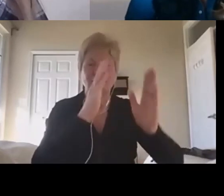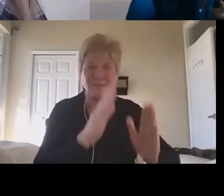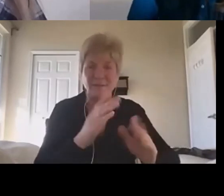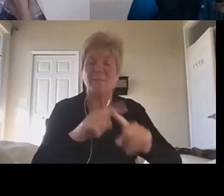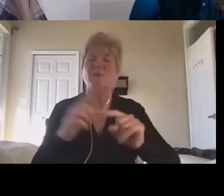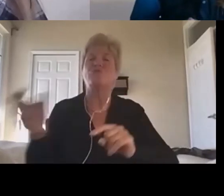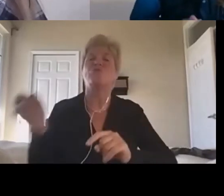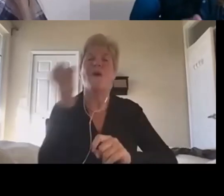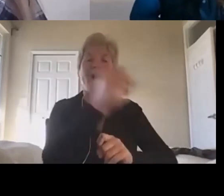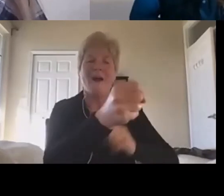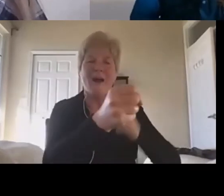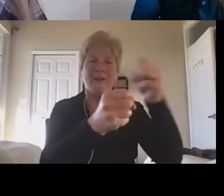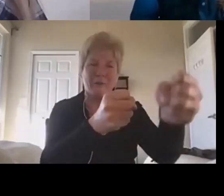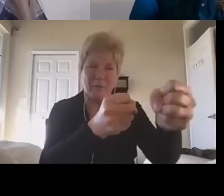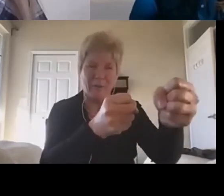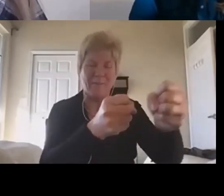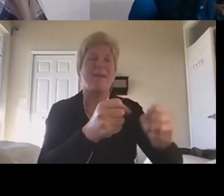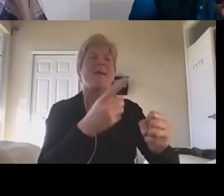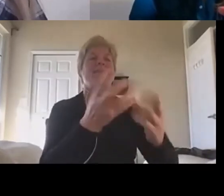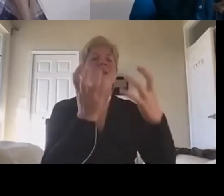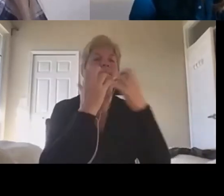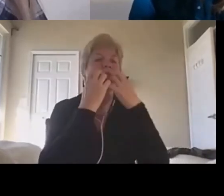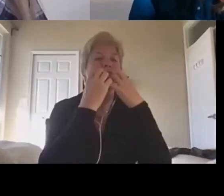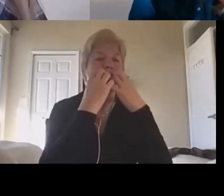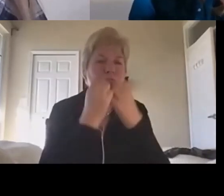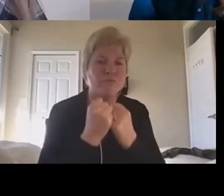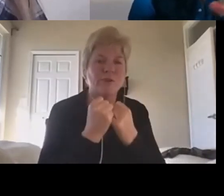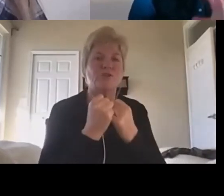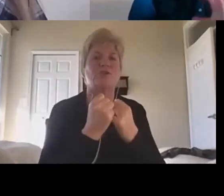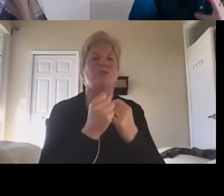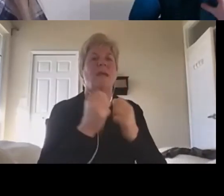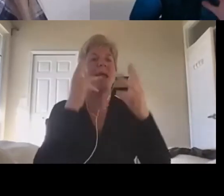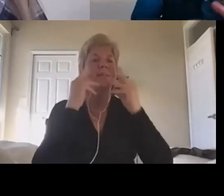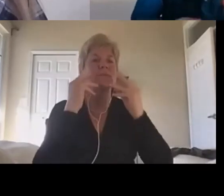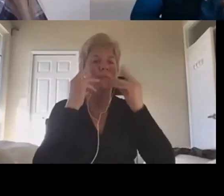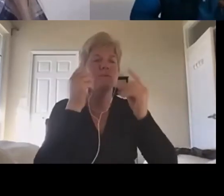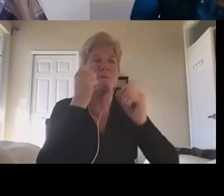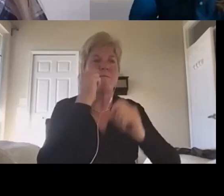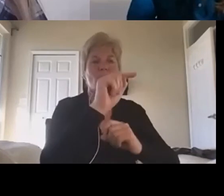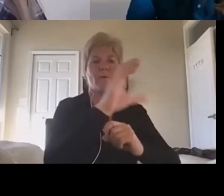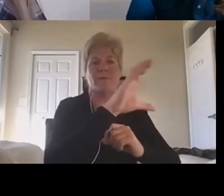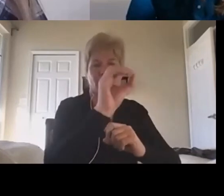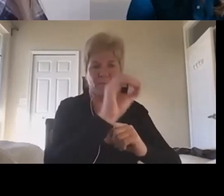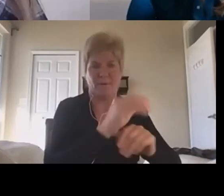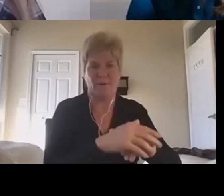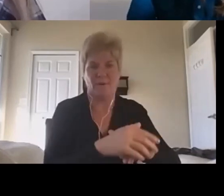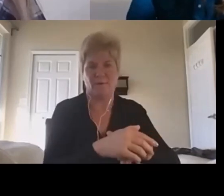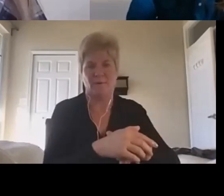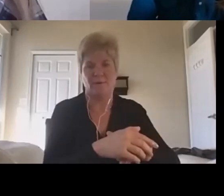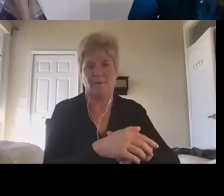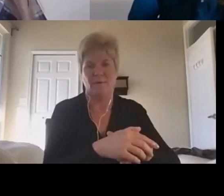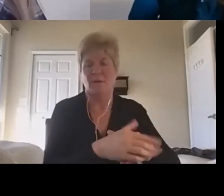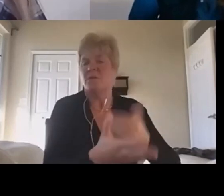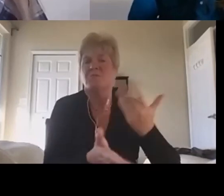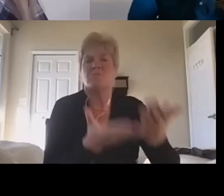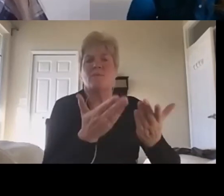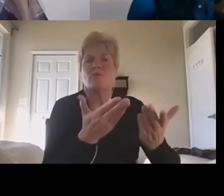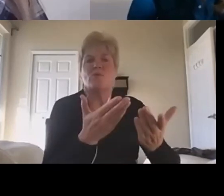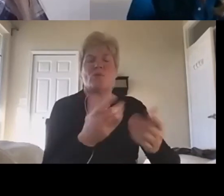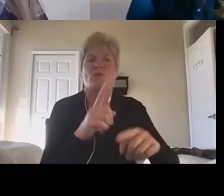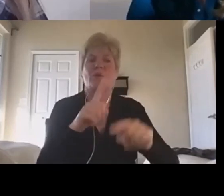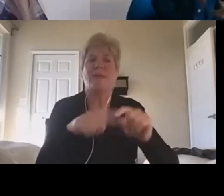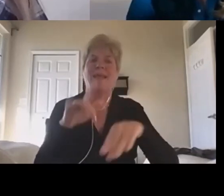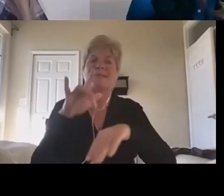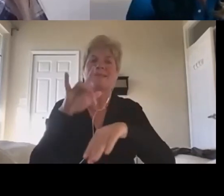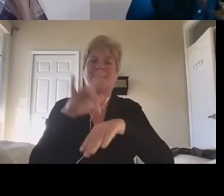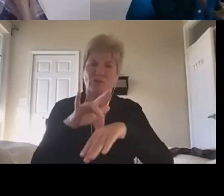Um, and that's a really important point to, to make about that, that it may not be a, a tangible, but the cultural